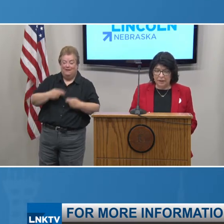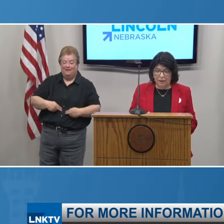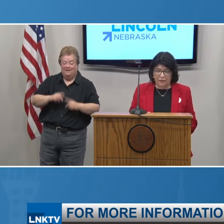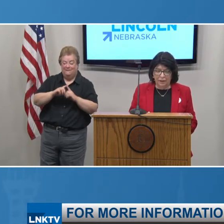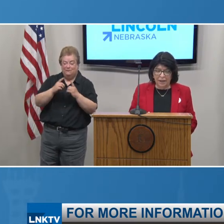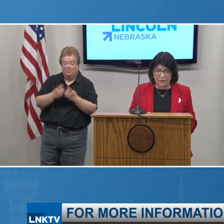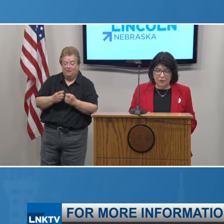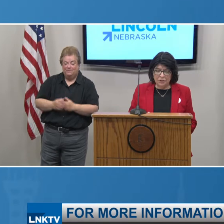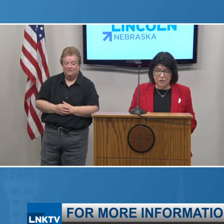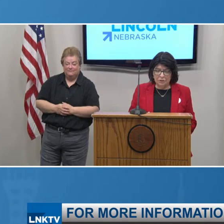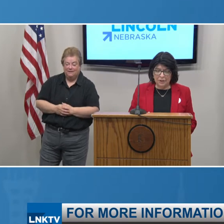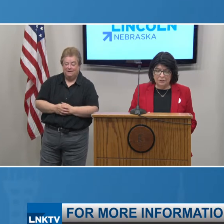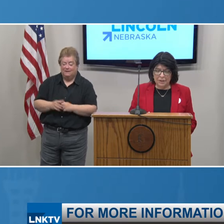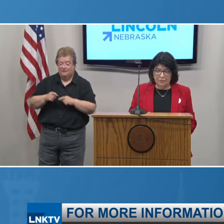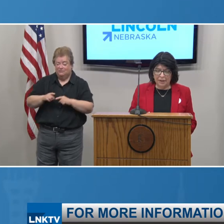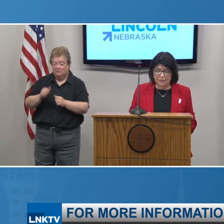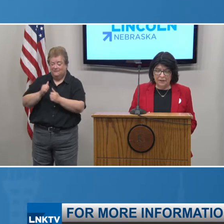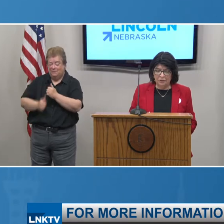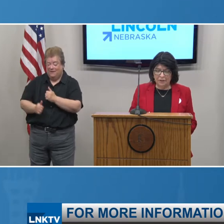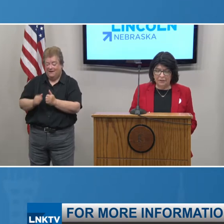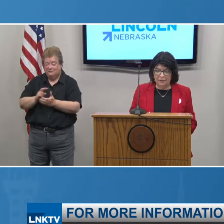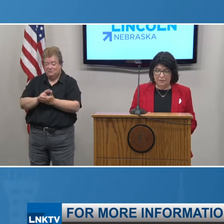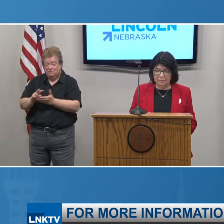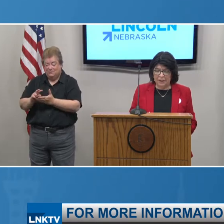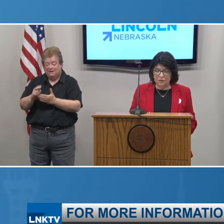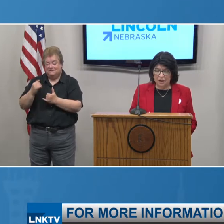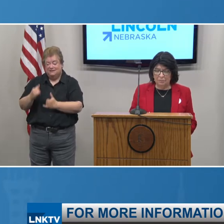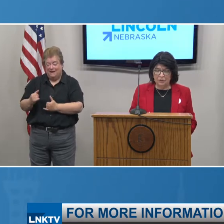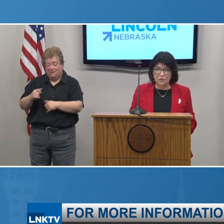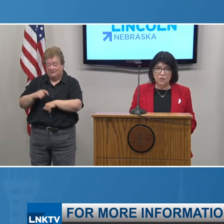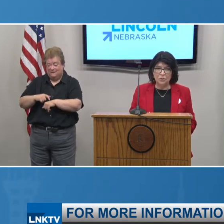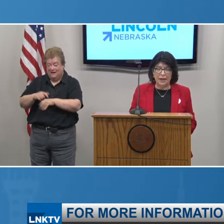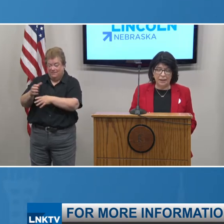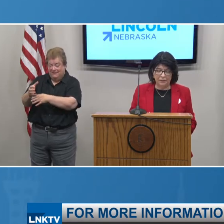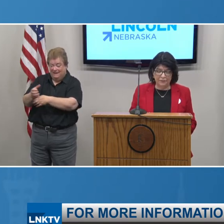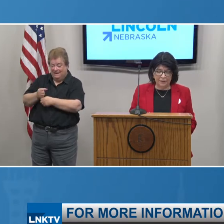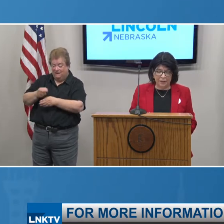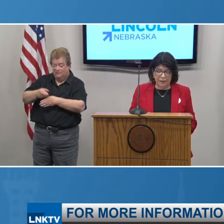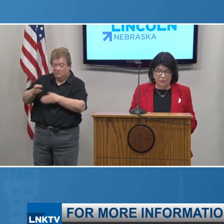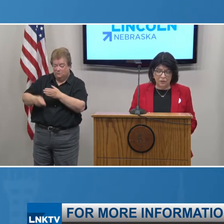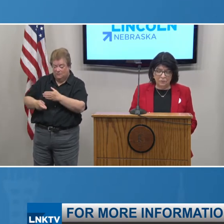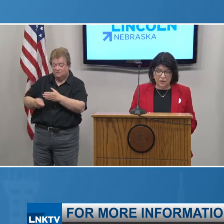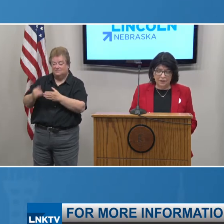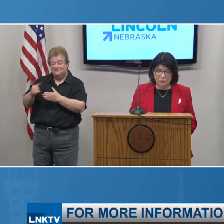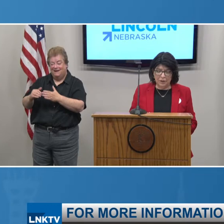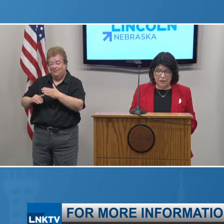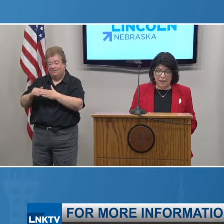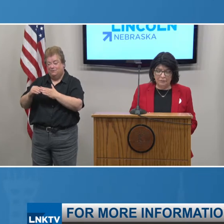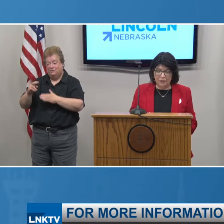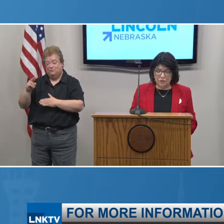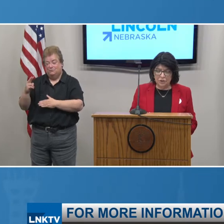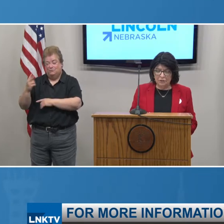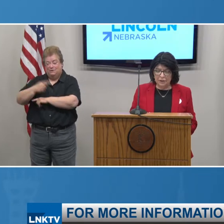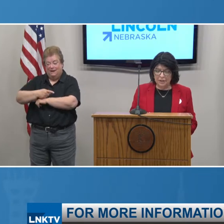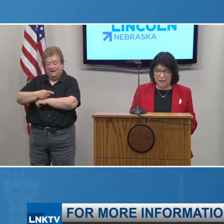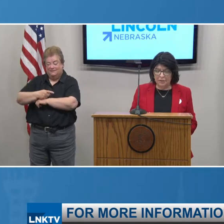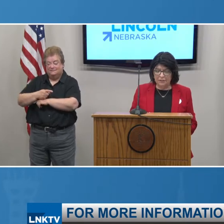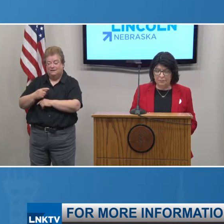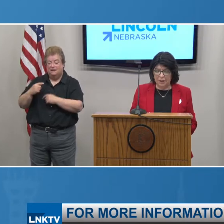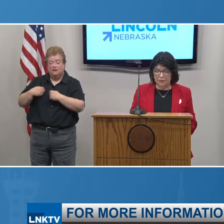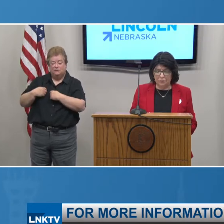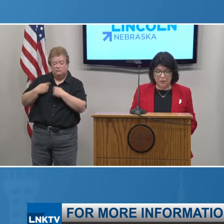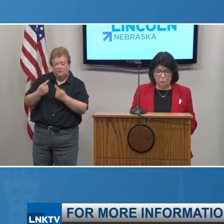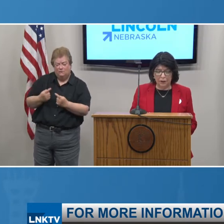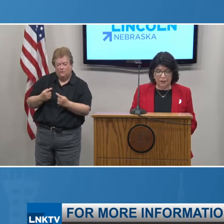weeks, the average turnaround time has increased by almost two days. So far this week, the average turnaround